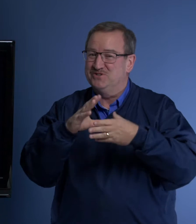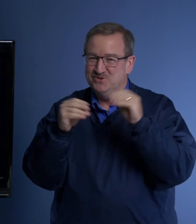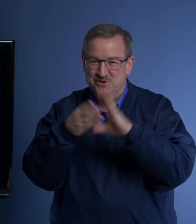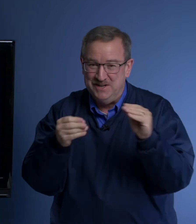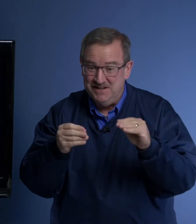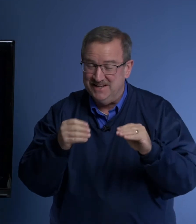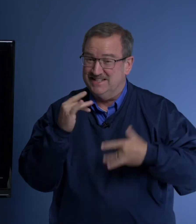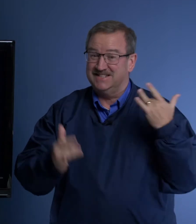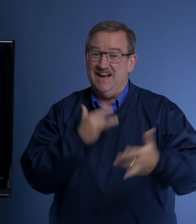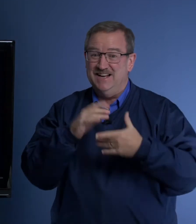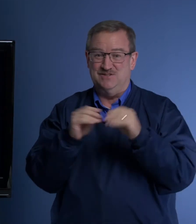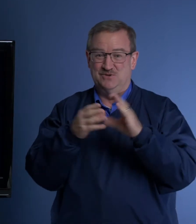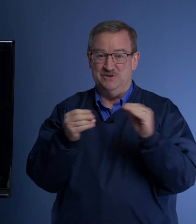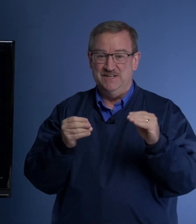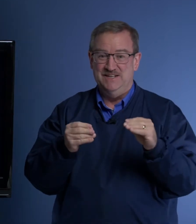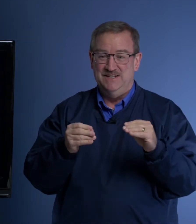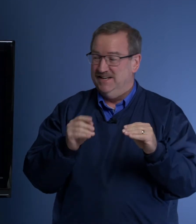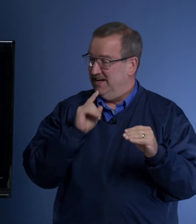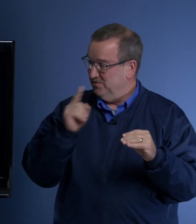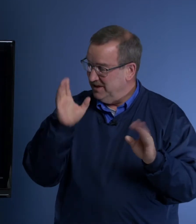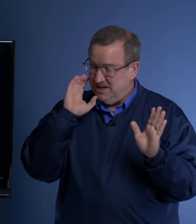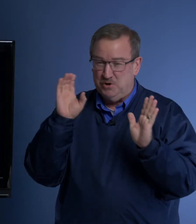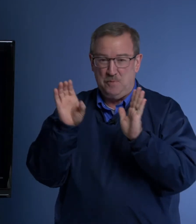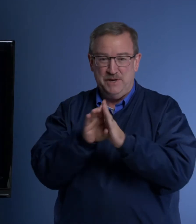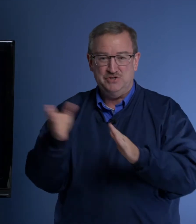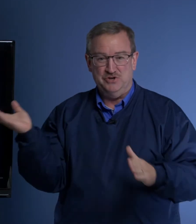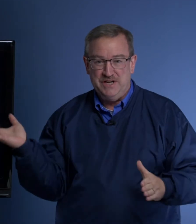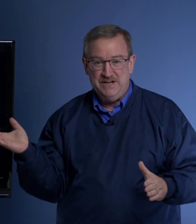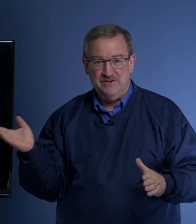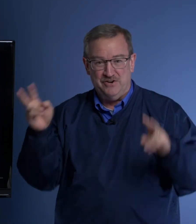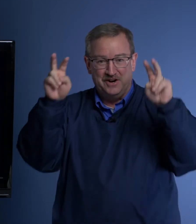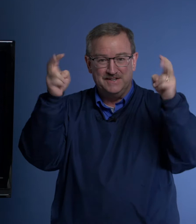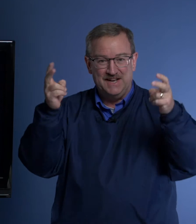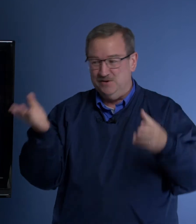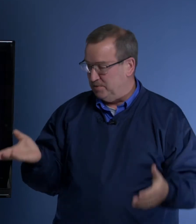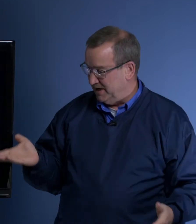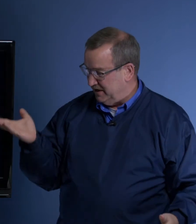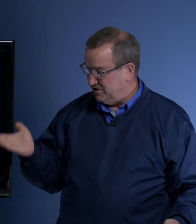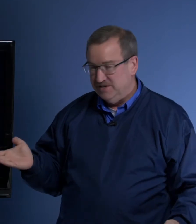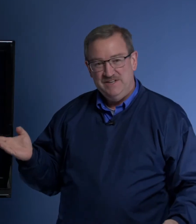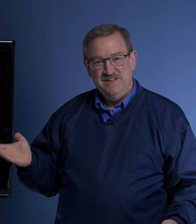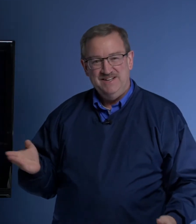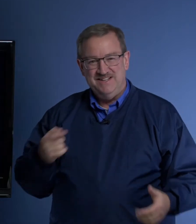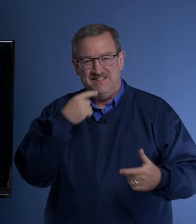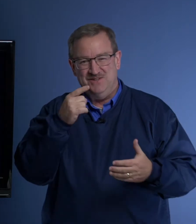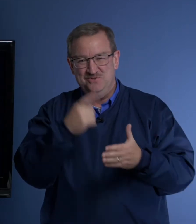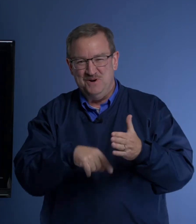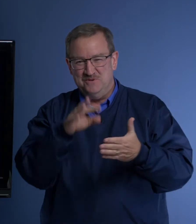story, exciting story, and really even our picture here on our title page tells you what we're